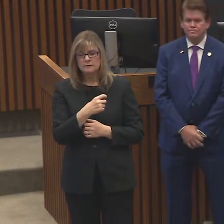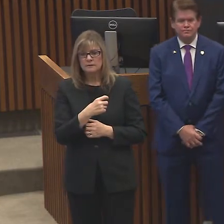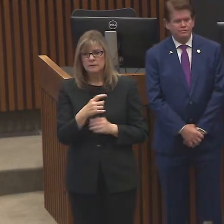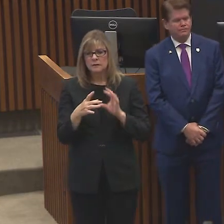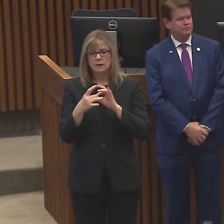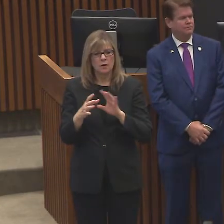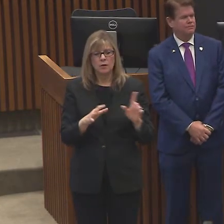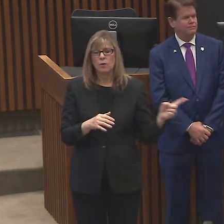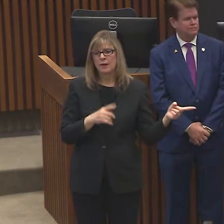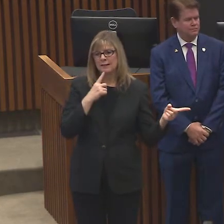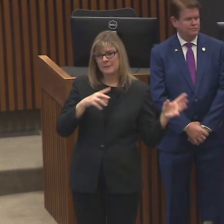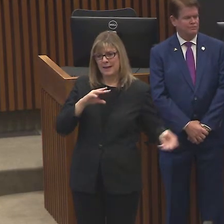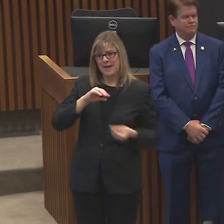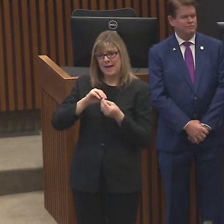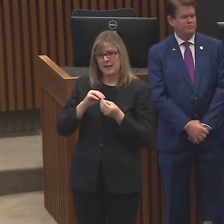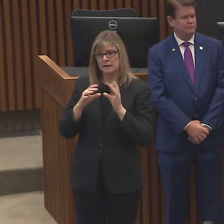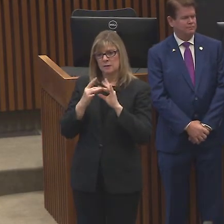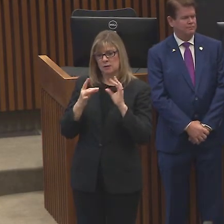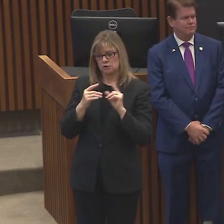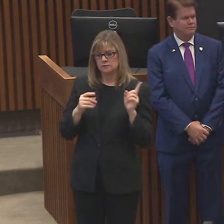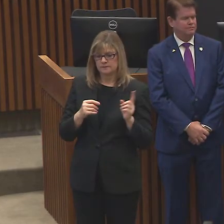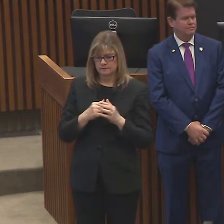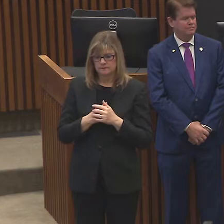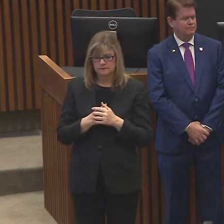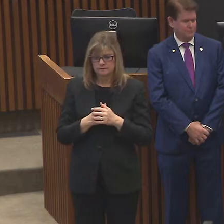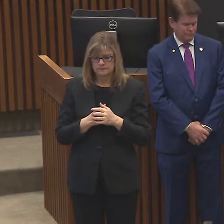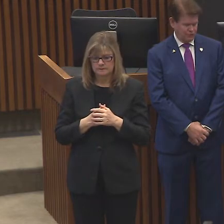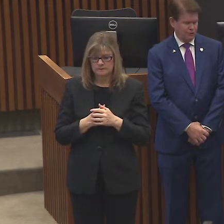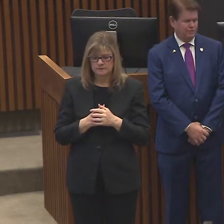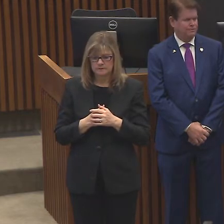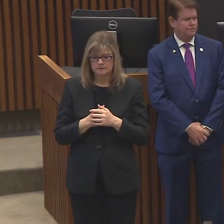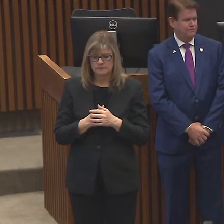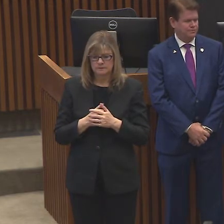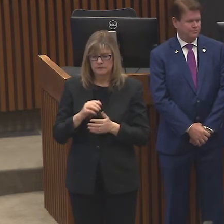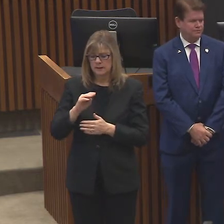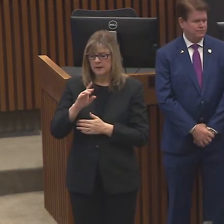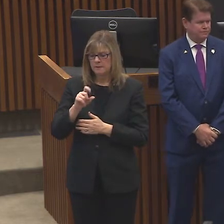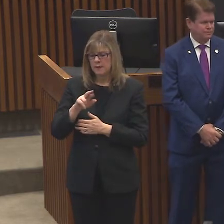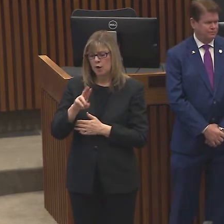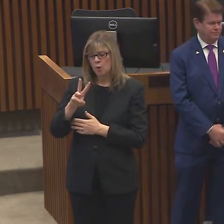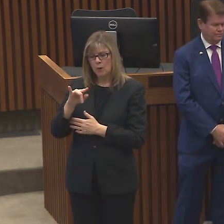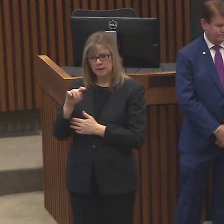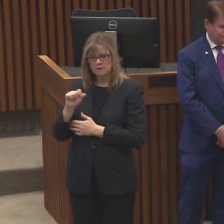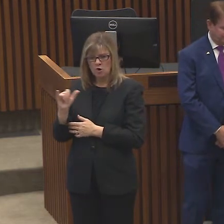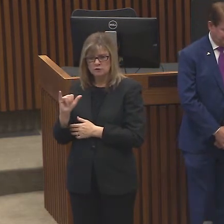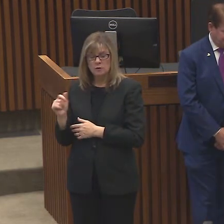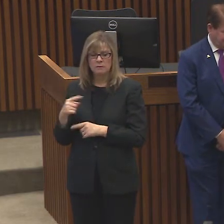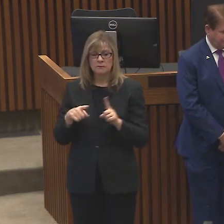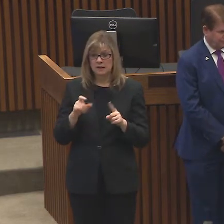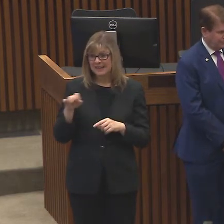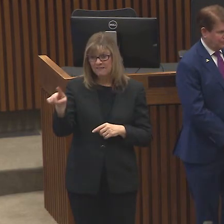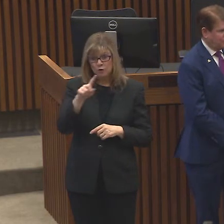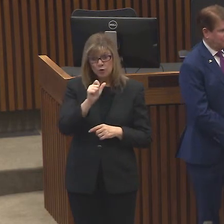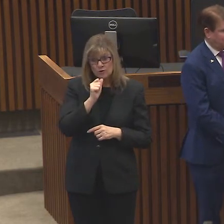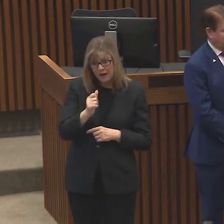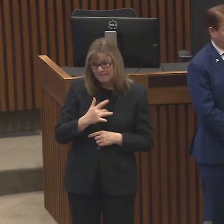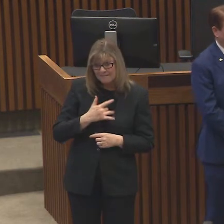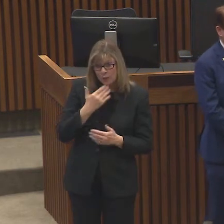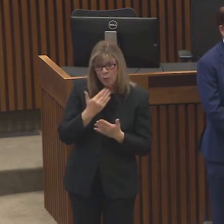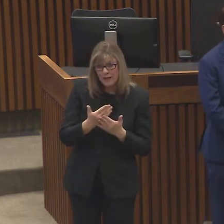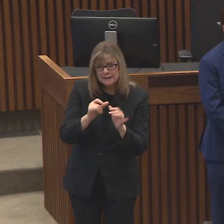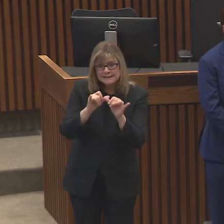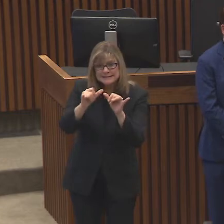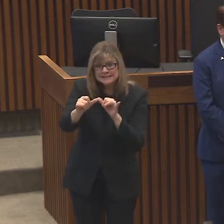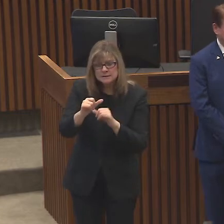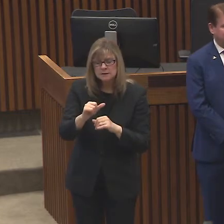Let me make one other comment about that. don't know if Mayor Williams has to say anything, but if you're not feeling well, stay at home.